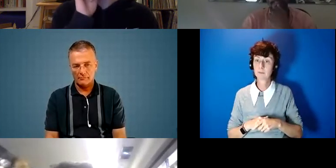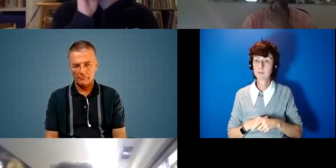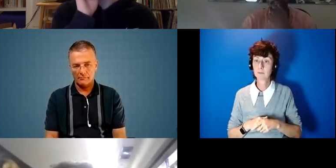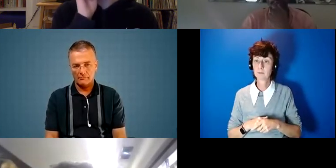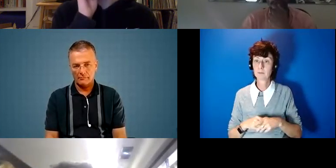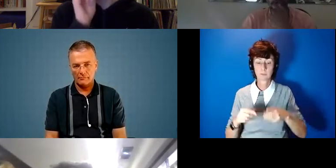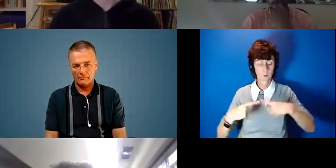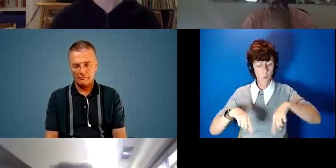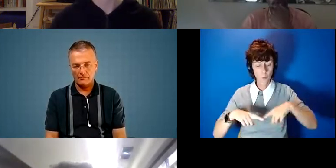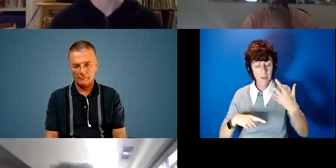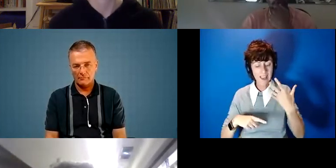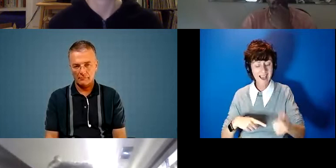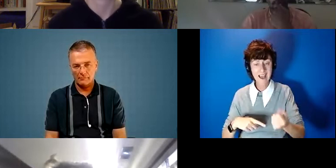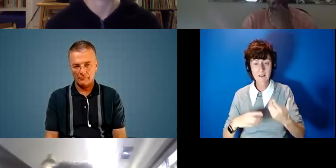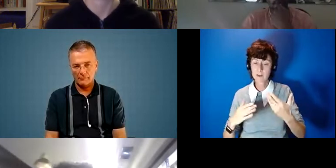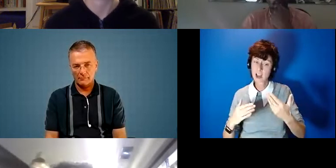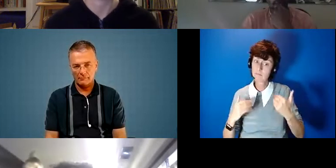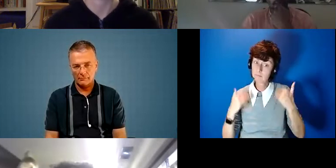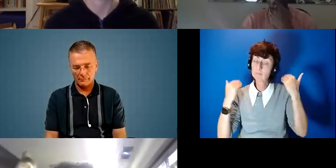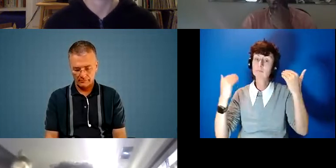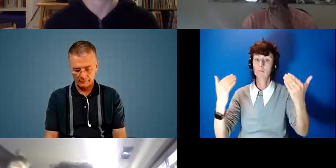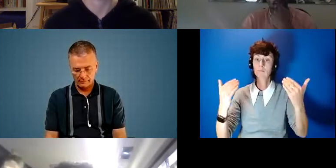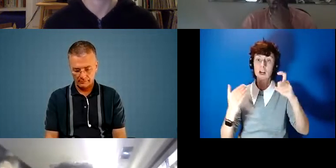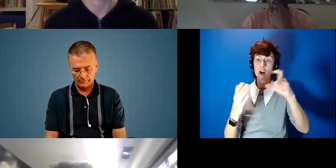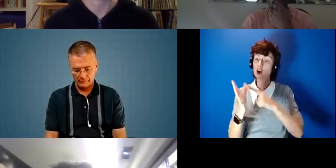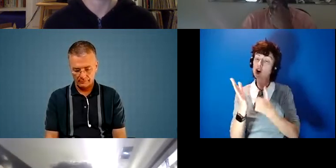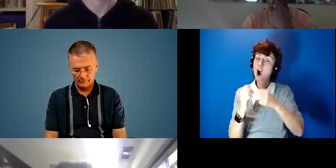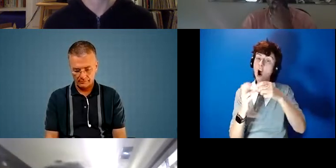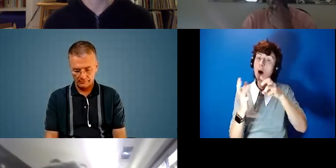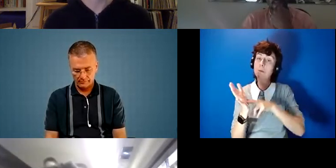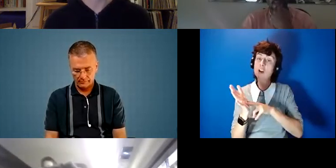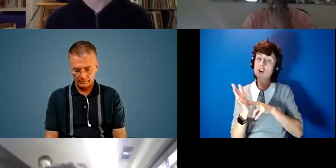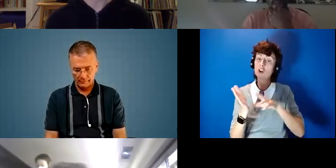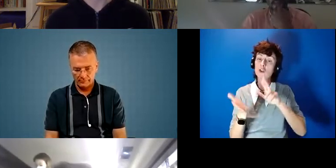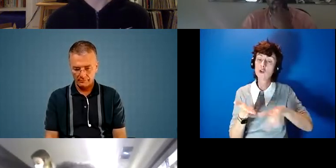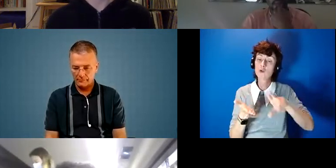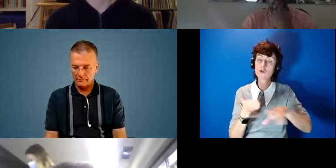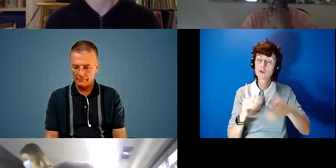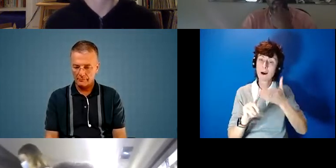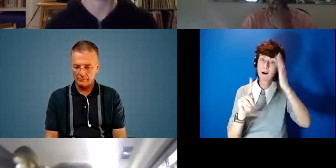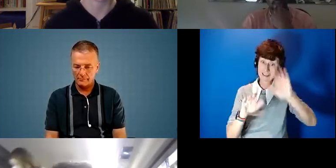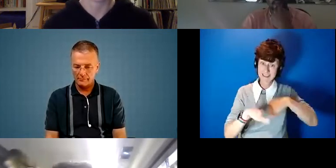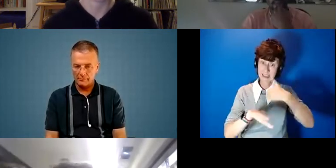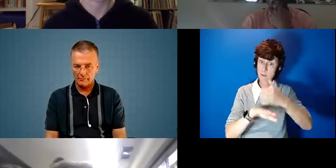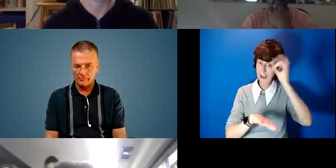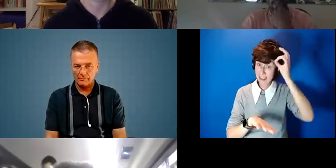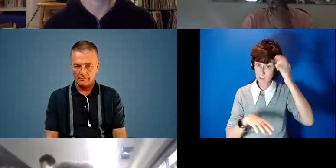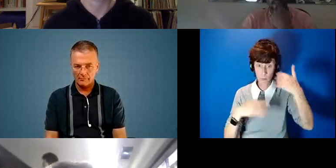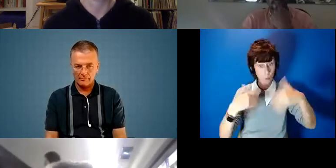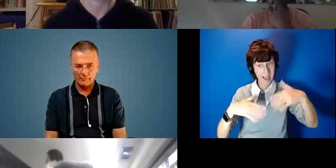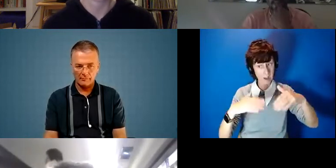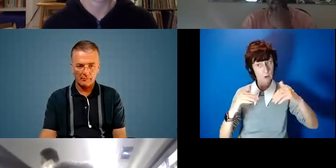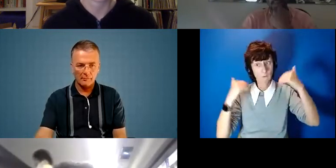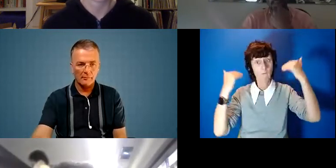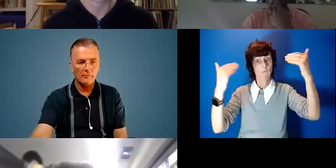um pretty ambitious car a neutral target for 2030 set by our council which is pretty out there and fantastic